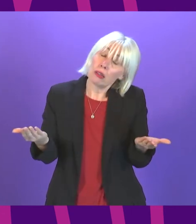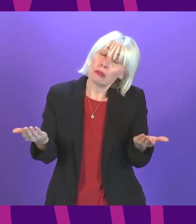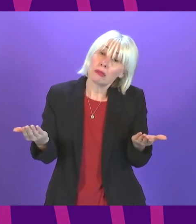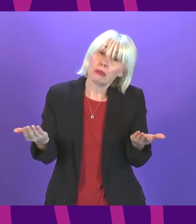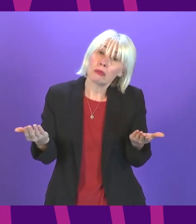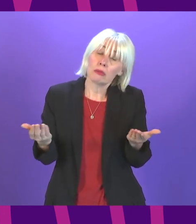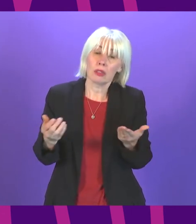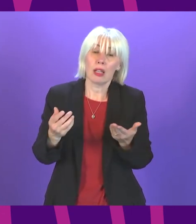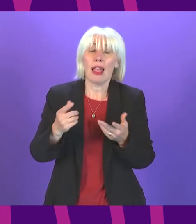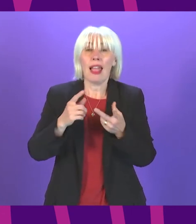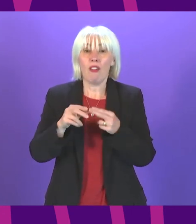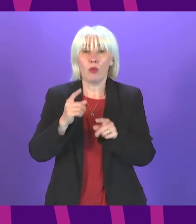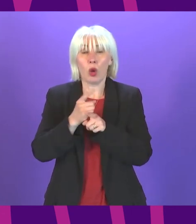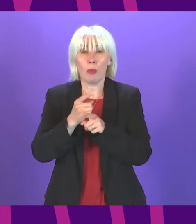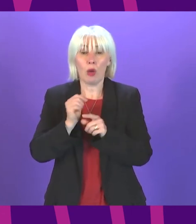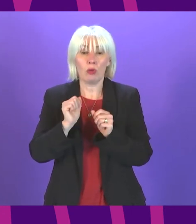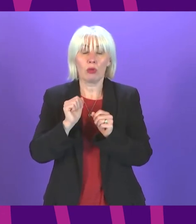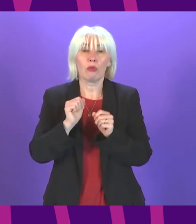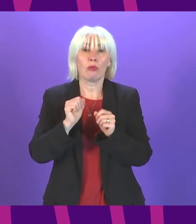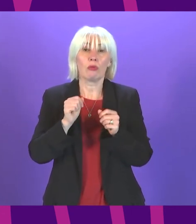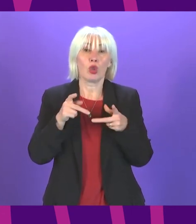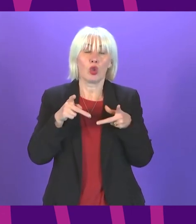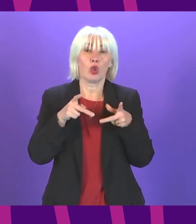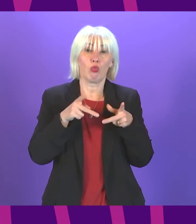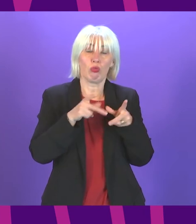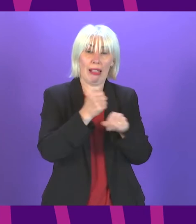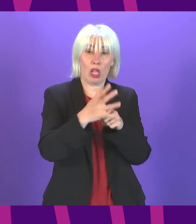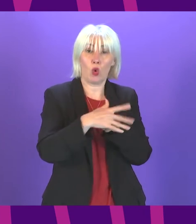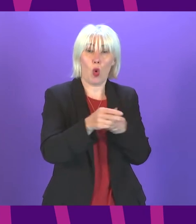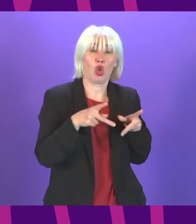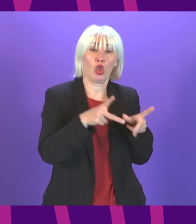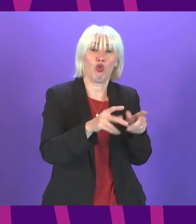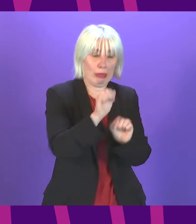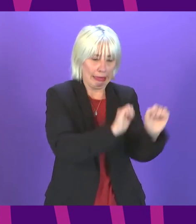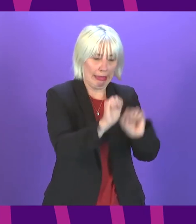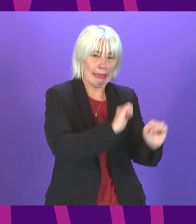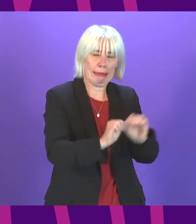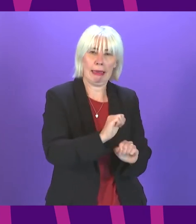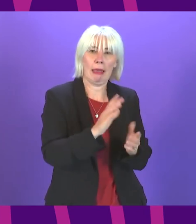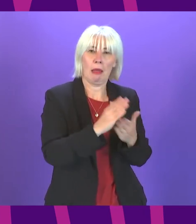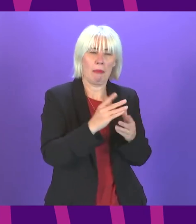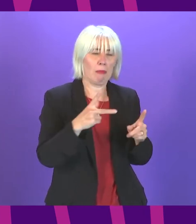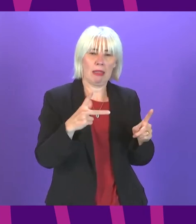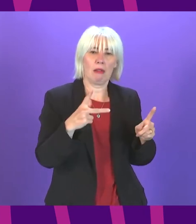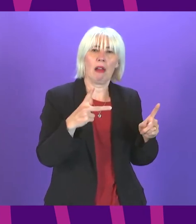about the street cleansing in the first minister's home city of Glasgow where cuts seem to be the SNP's only